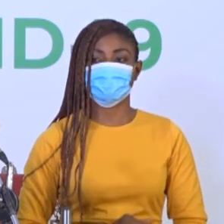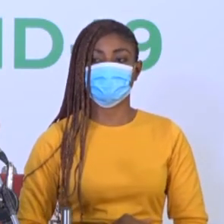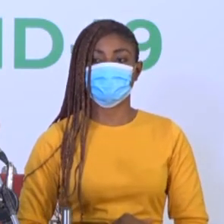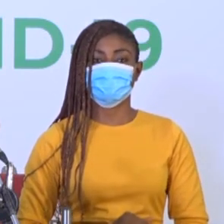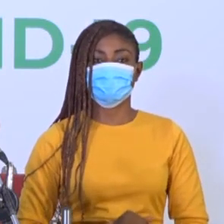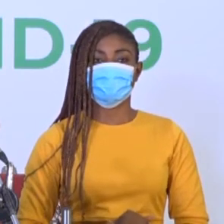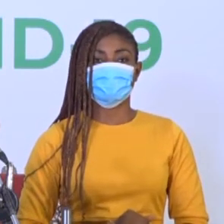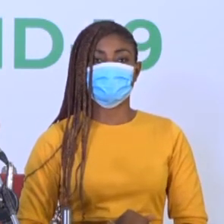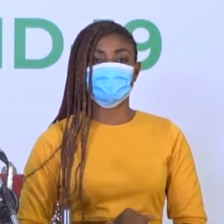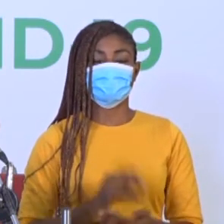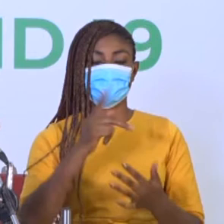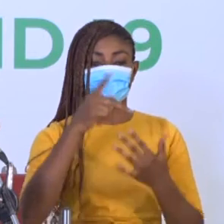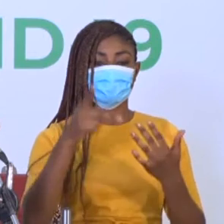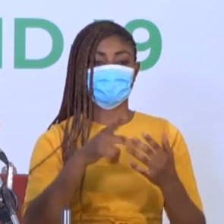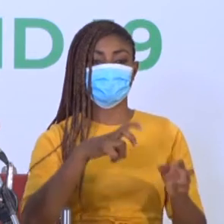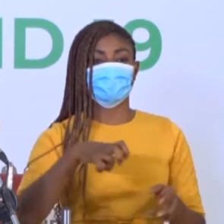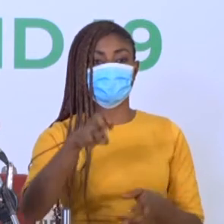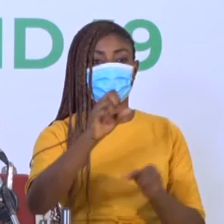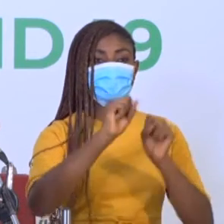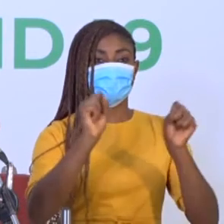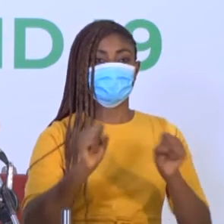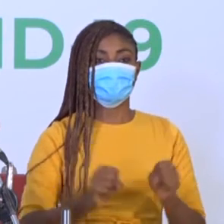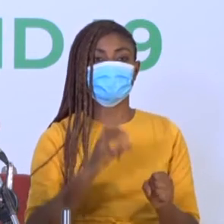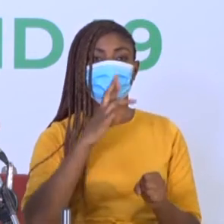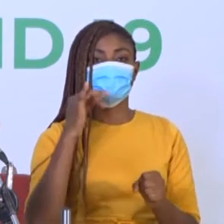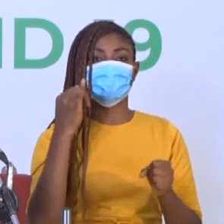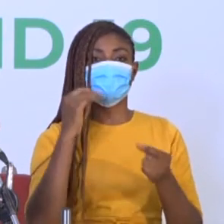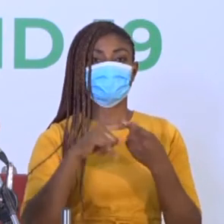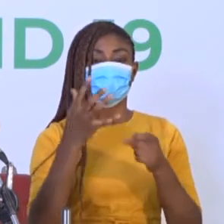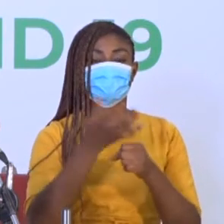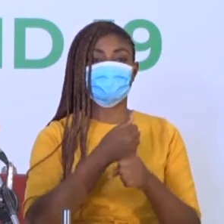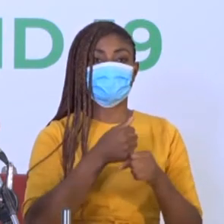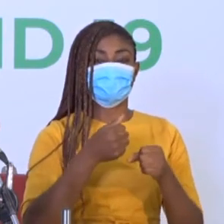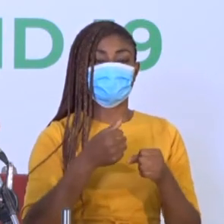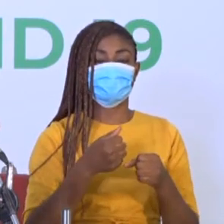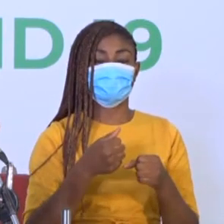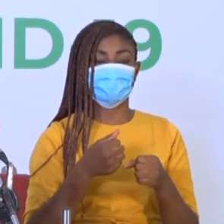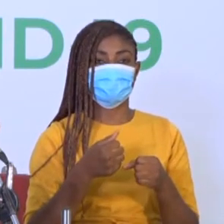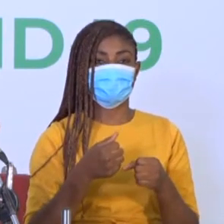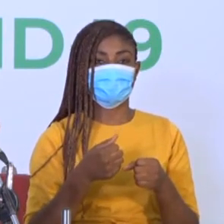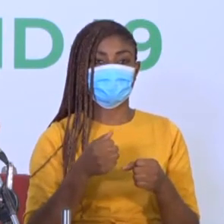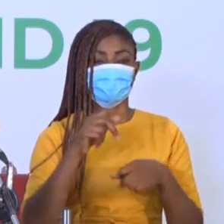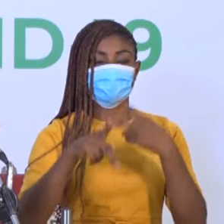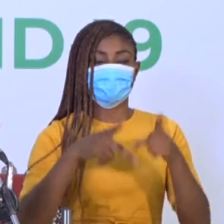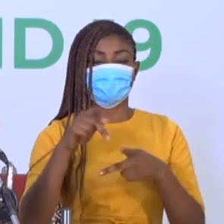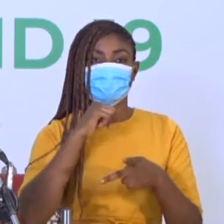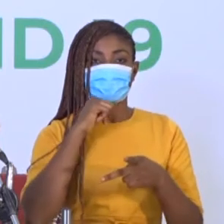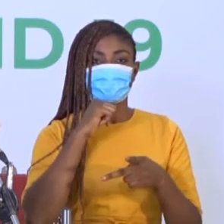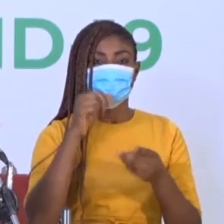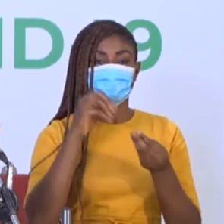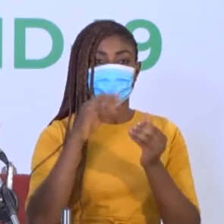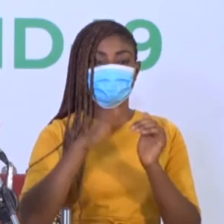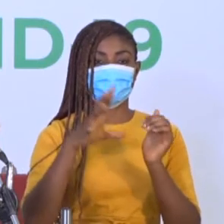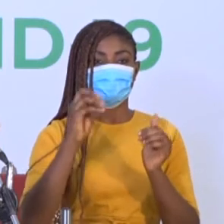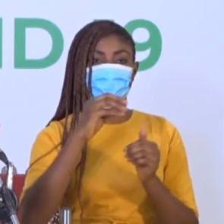Public transportation systems are to carry passengers not more than 50% of their capacities